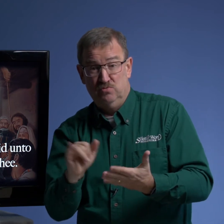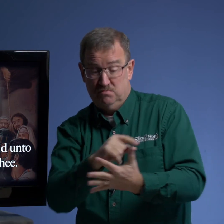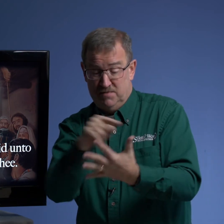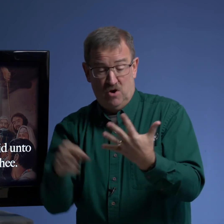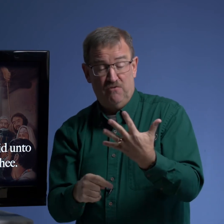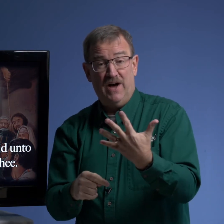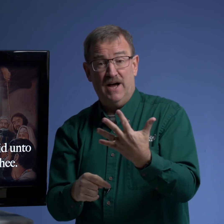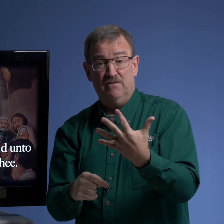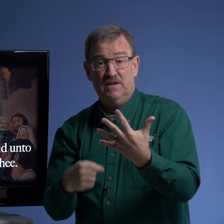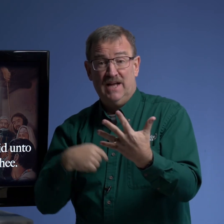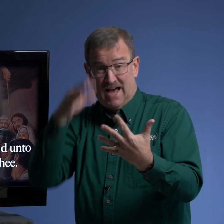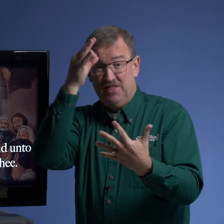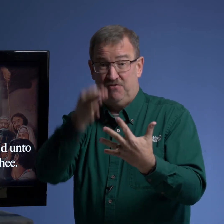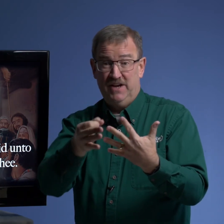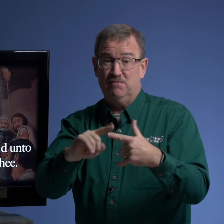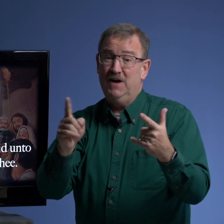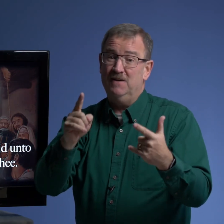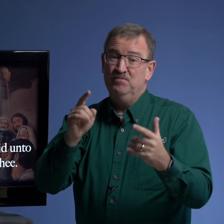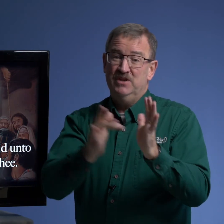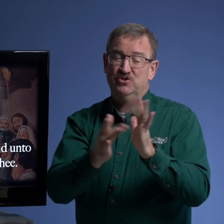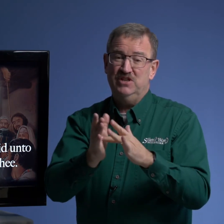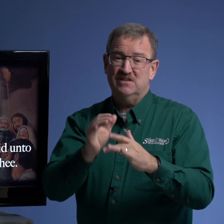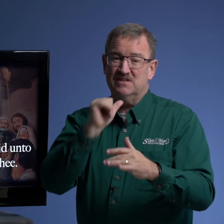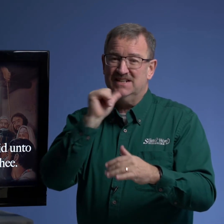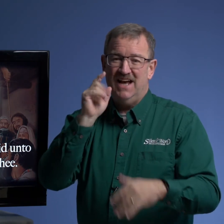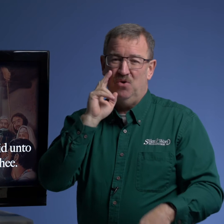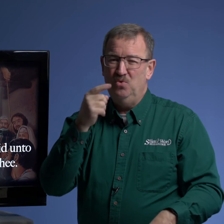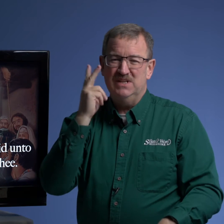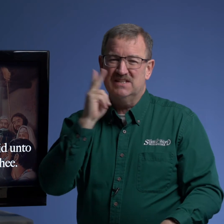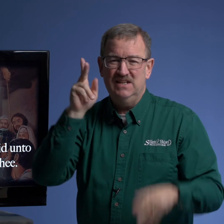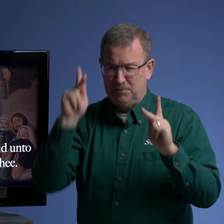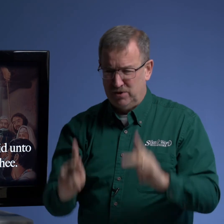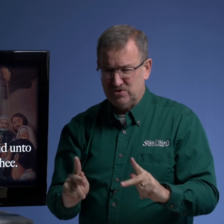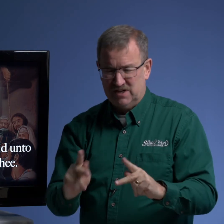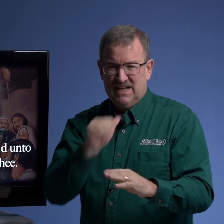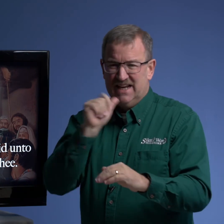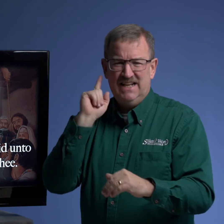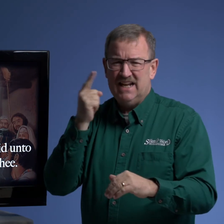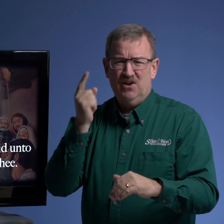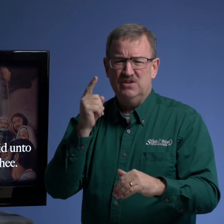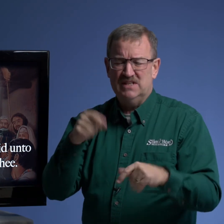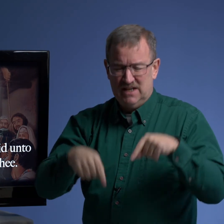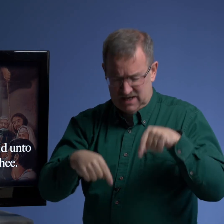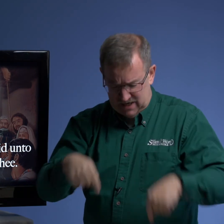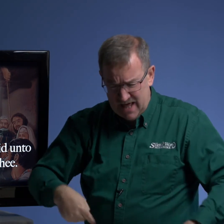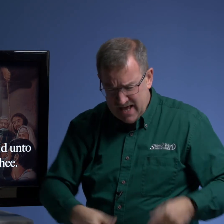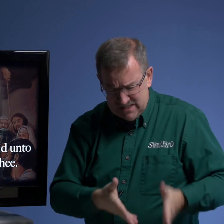maybe all five had the faith but jesus did not only see uh legs